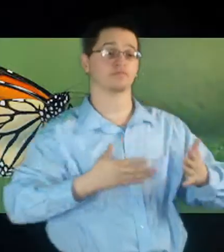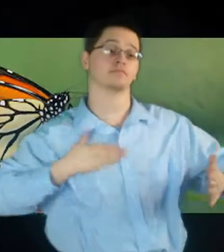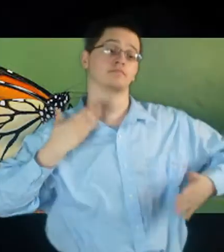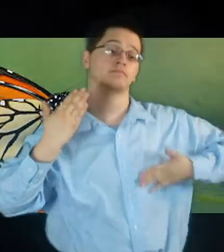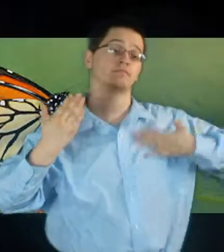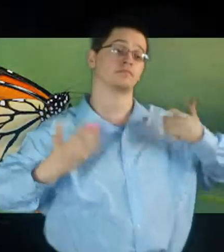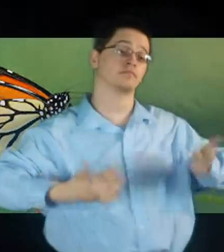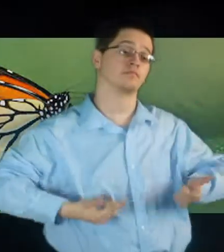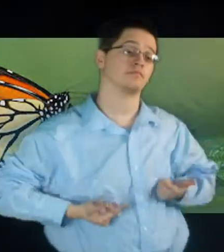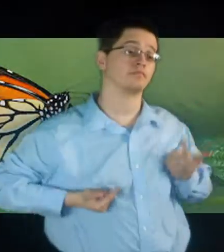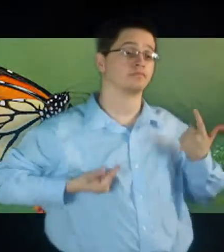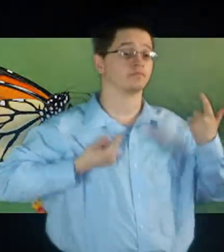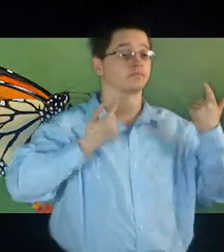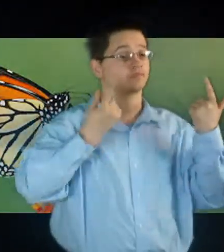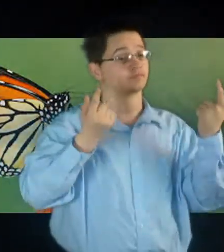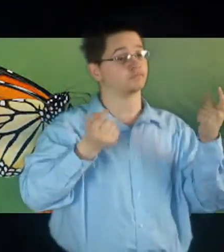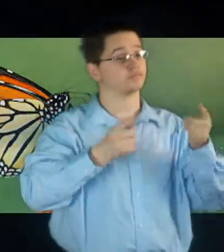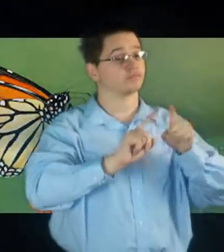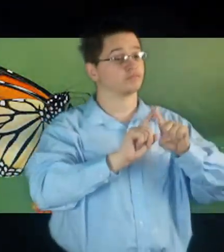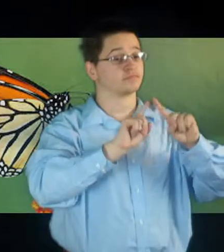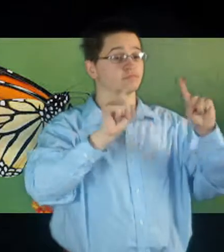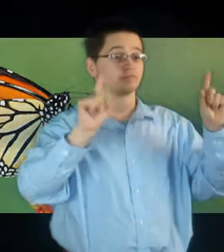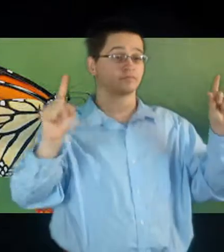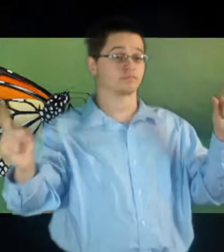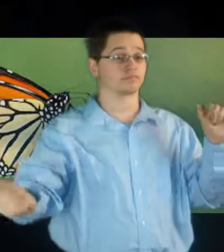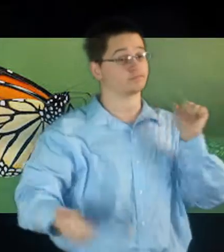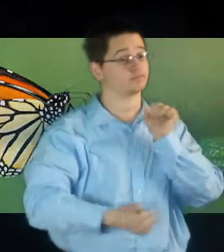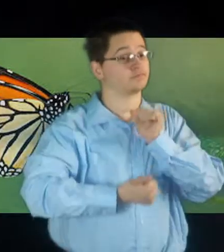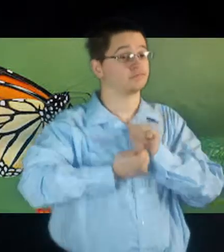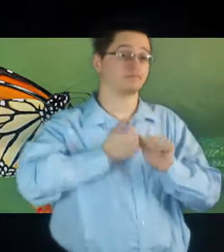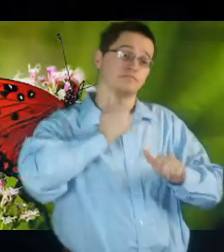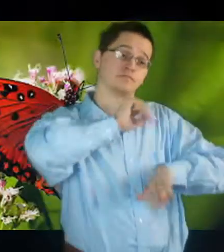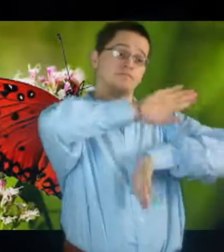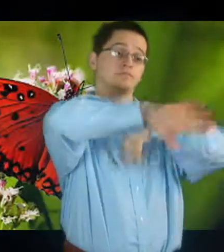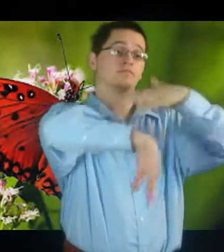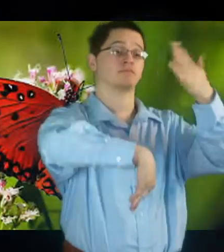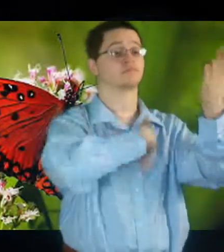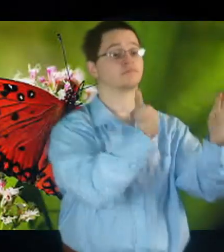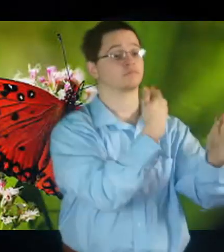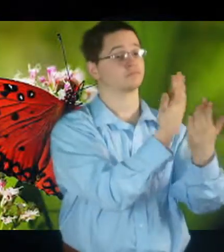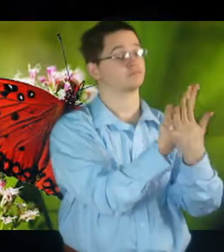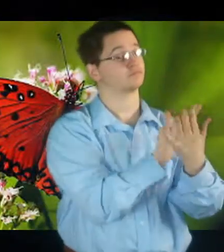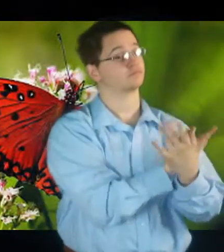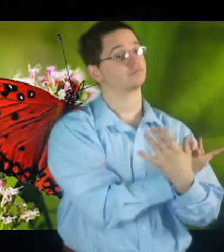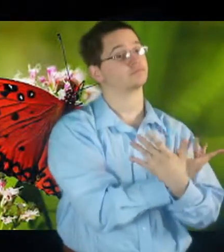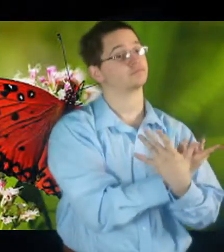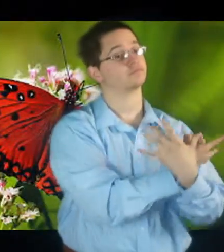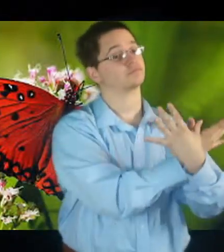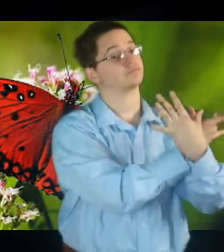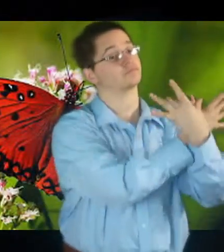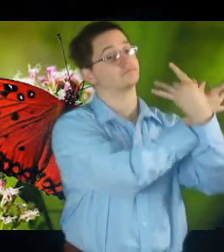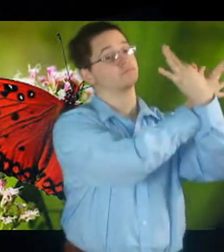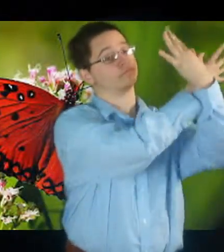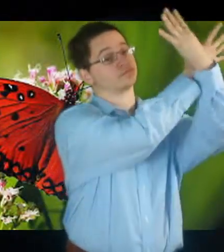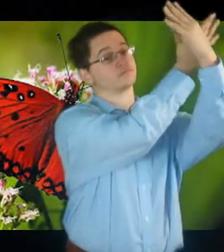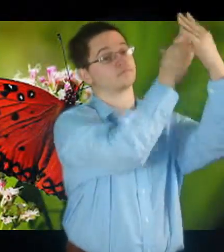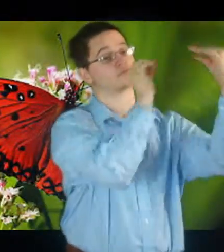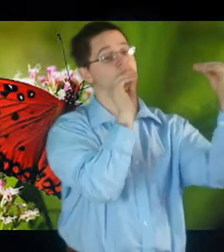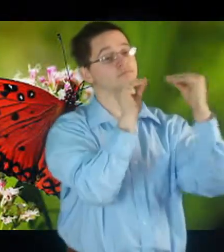my life Oh, but not still For what if I kiss it